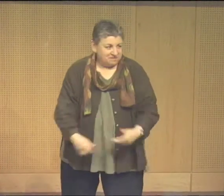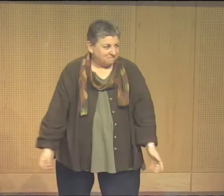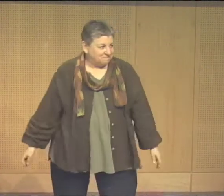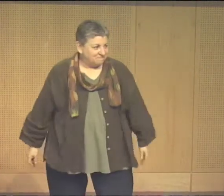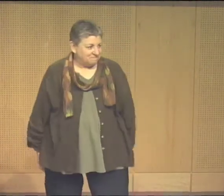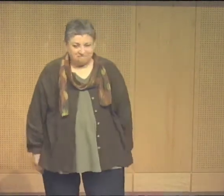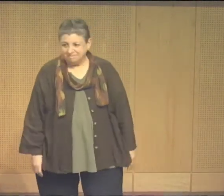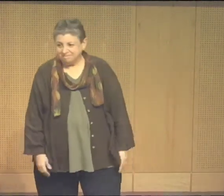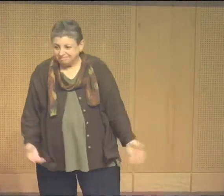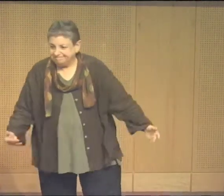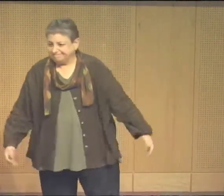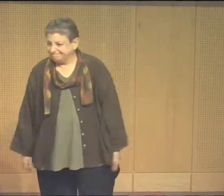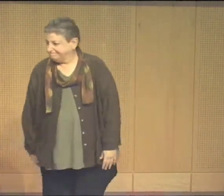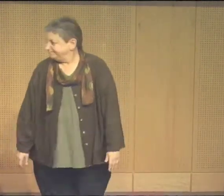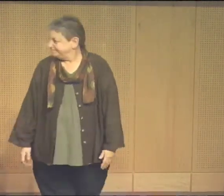way before your time.